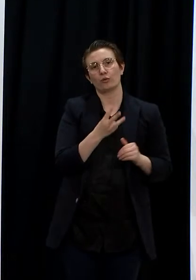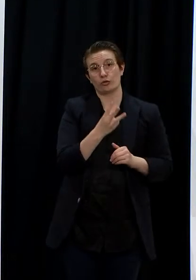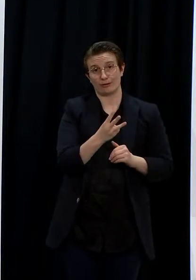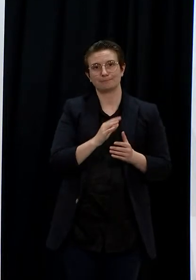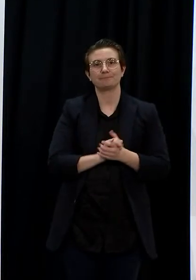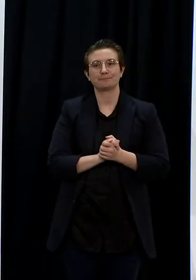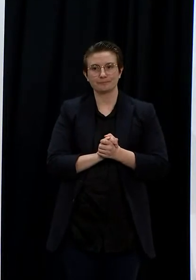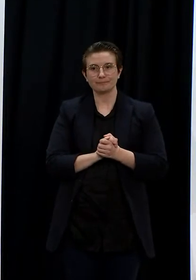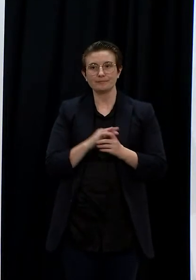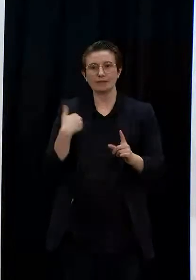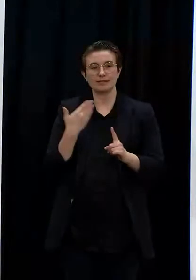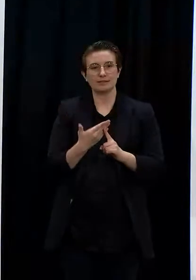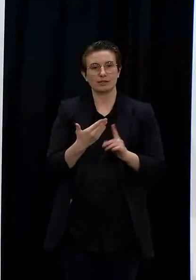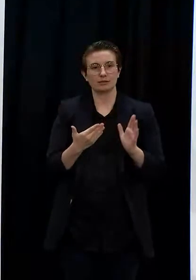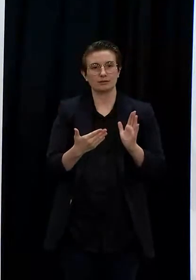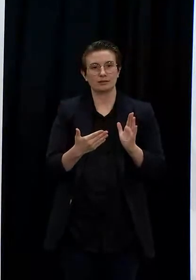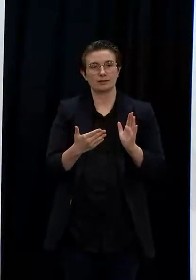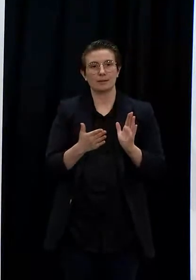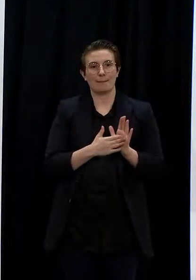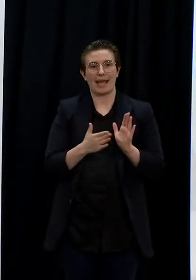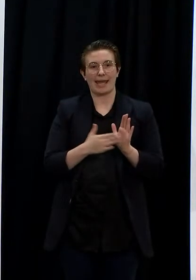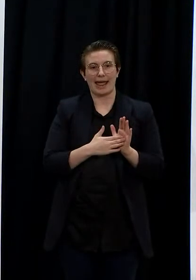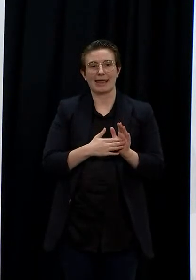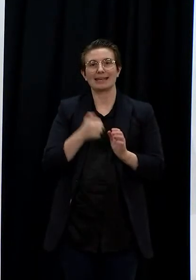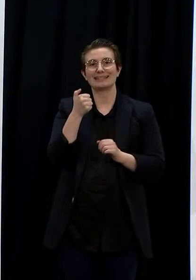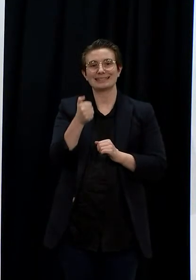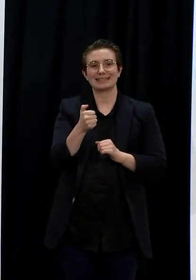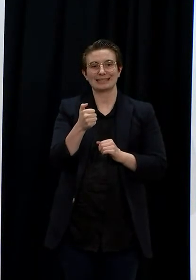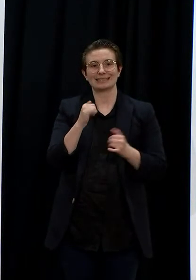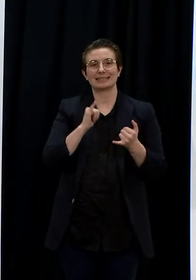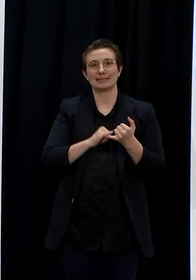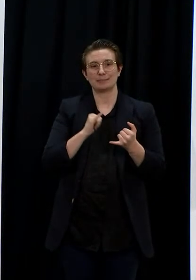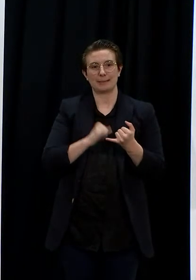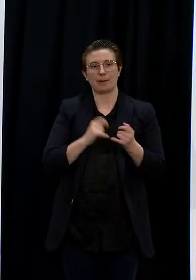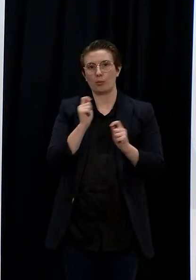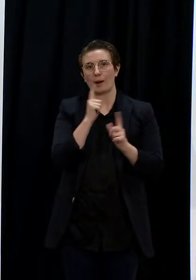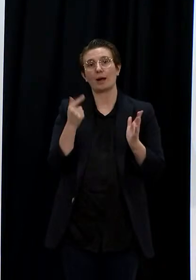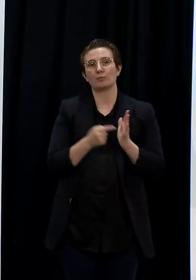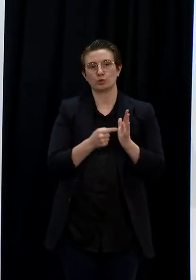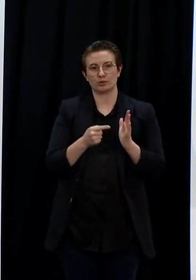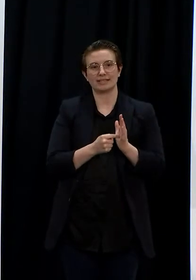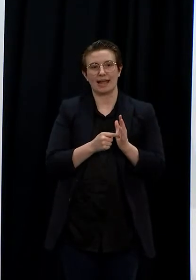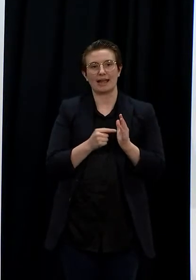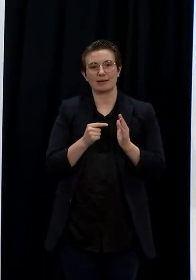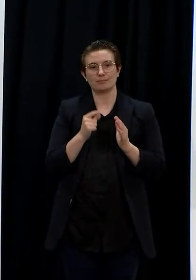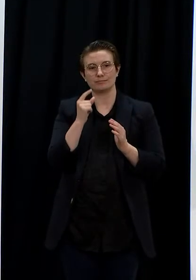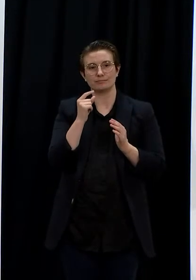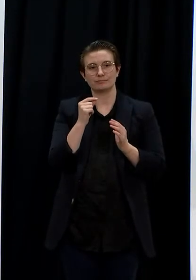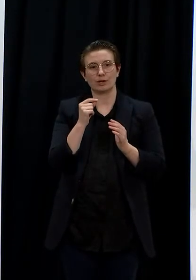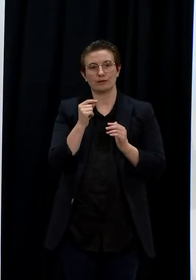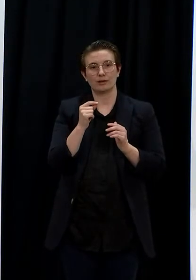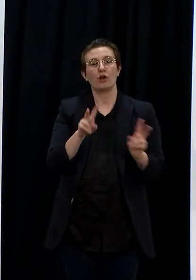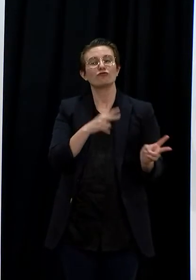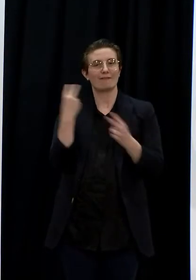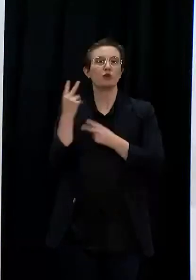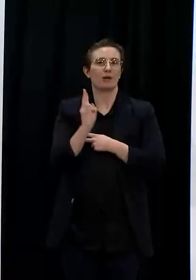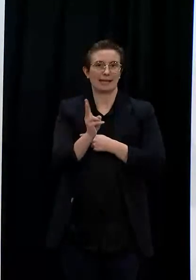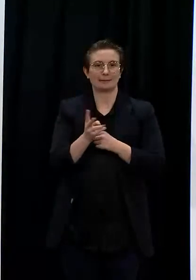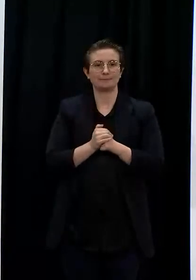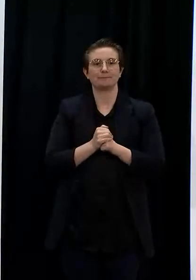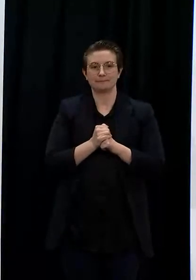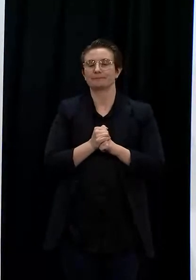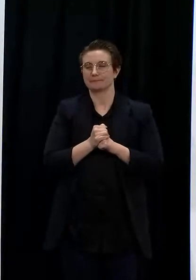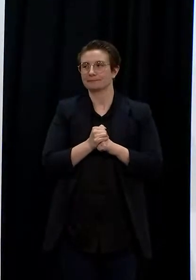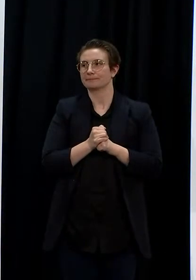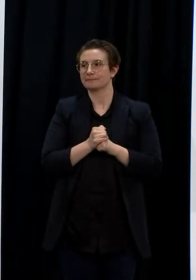The shift to alert level three in the north brings in the northern alert level boundary in addition to the boundaries that's already operating in the south of Auckland.